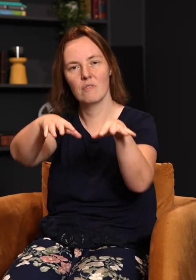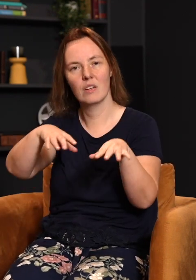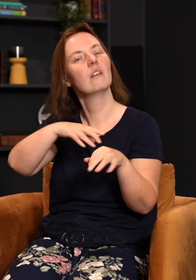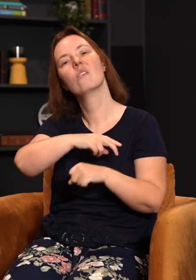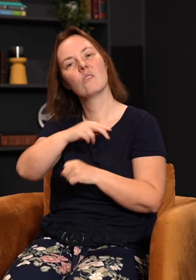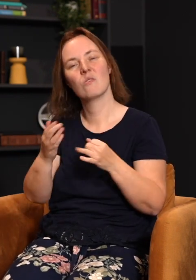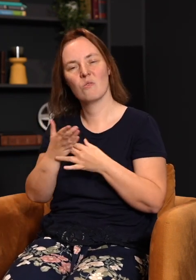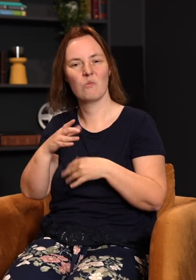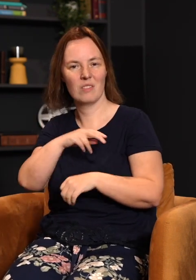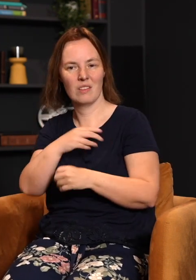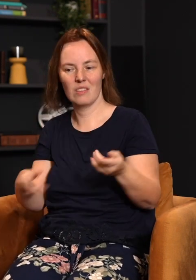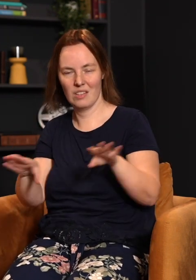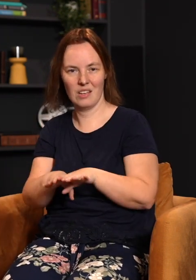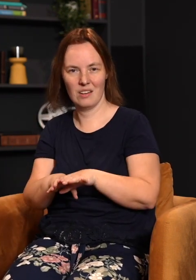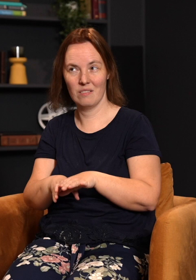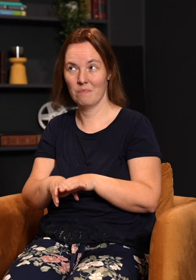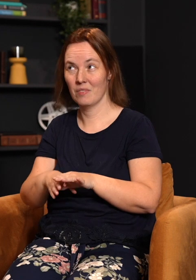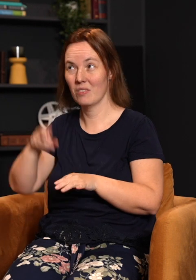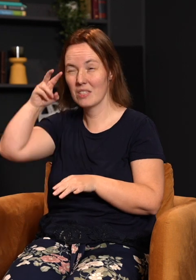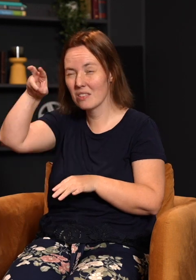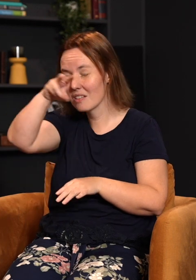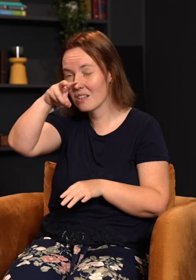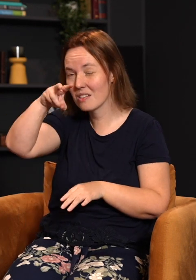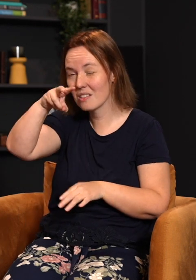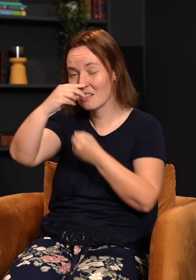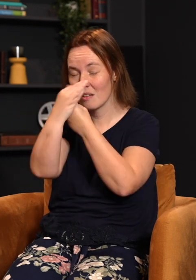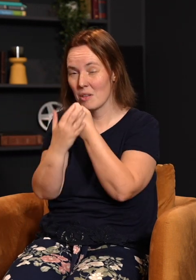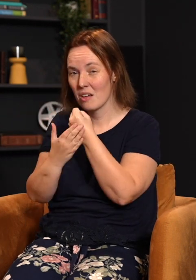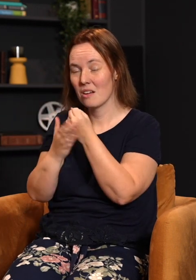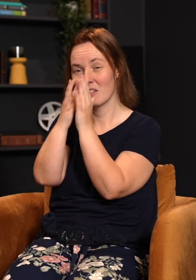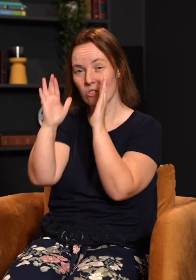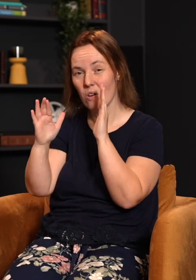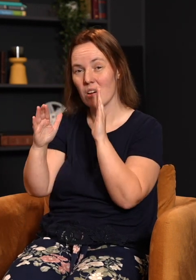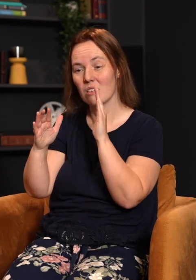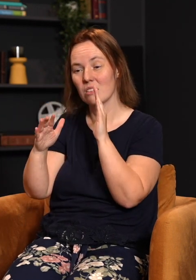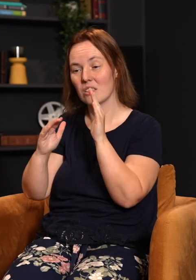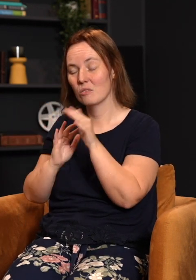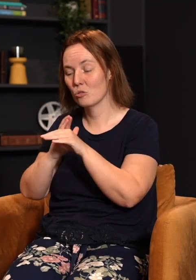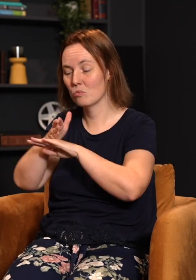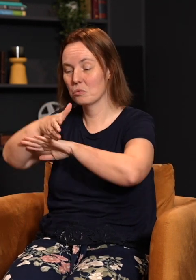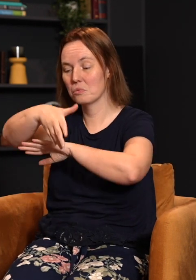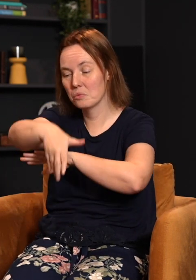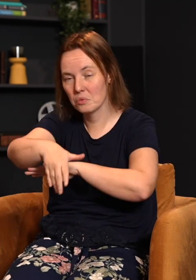if I see the blood on your door, I will pass over you,